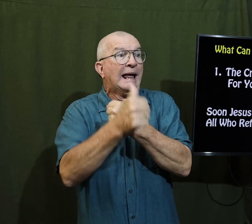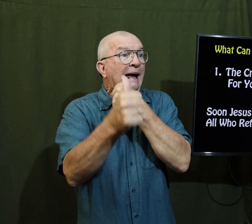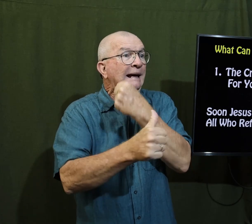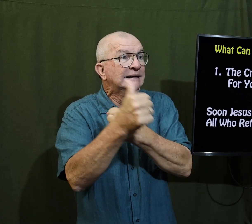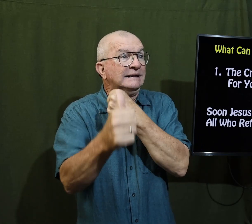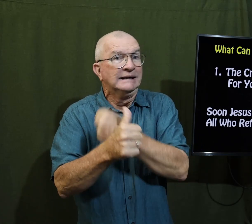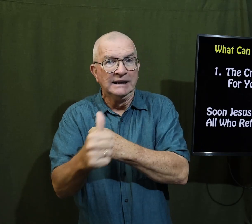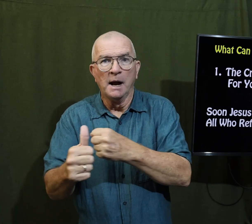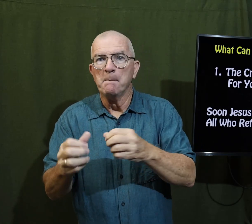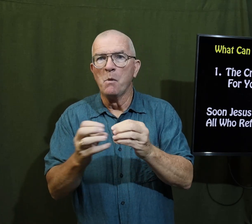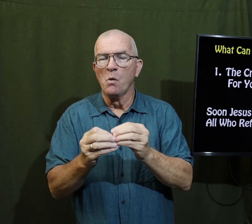more danger